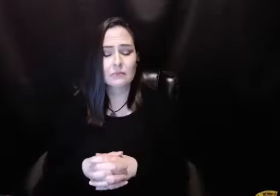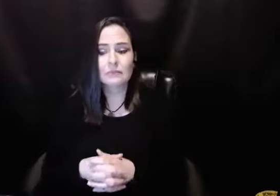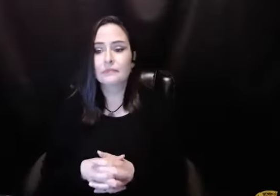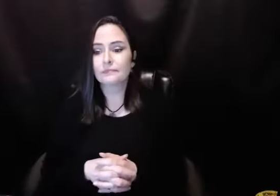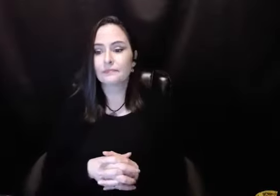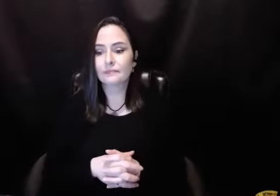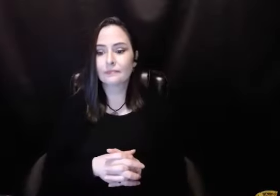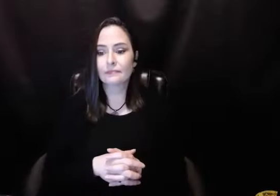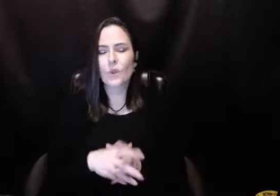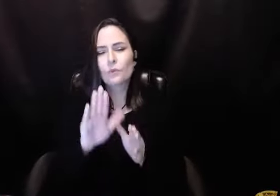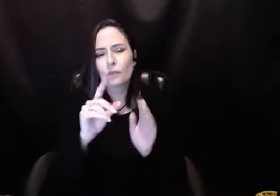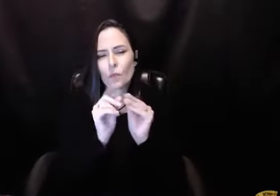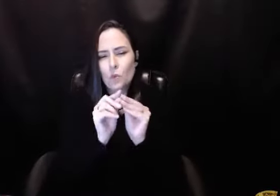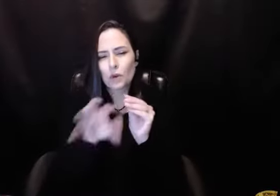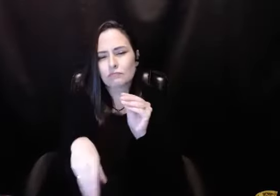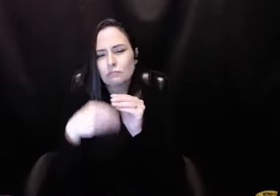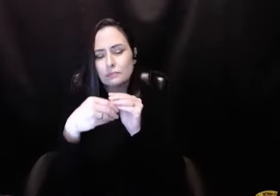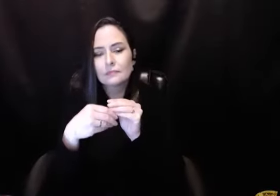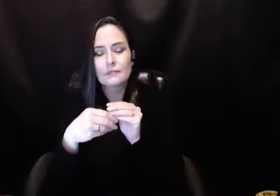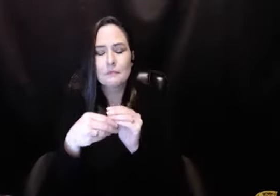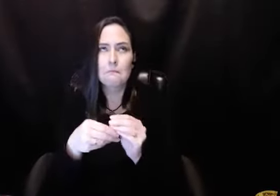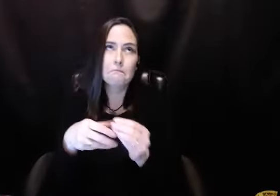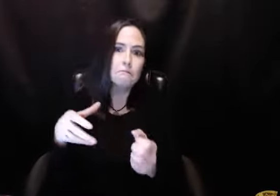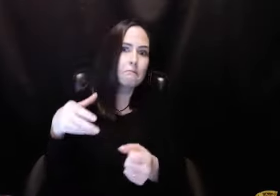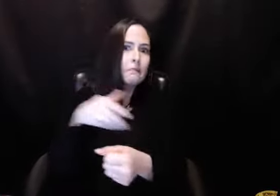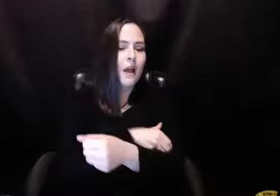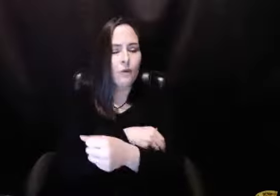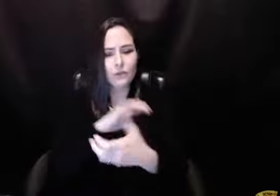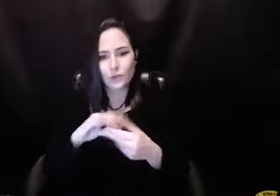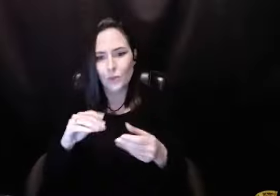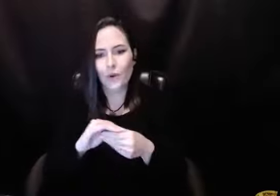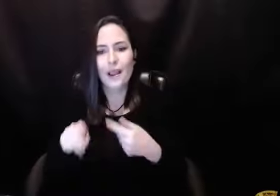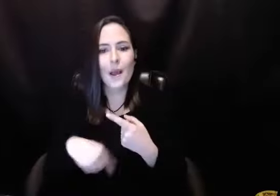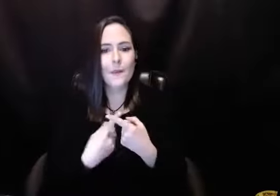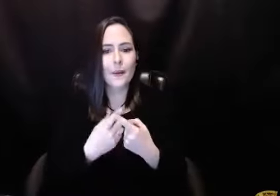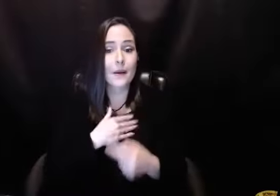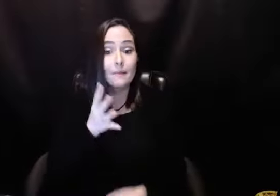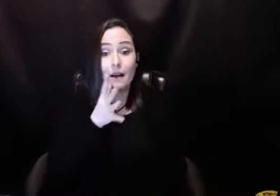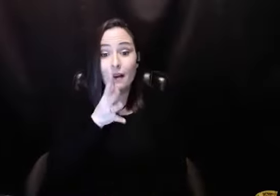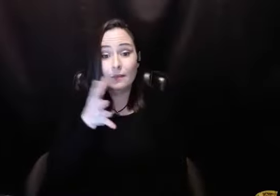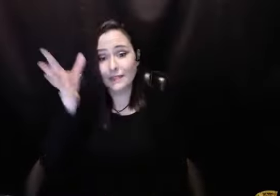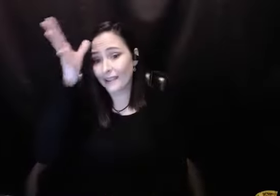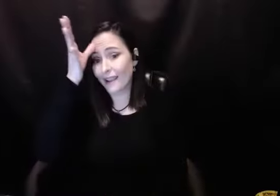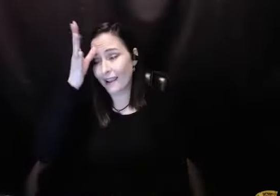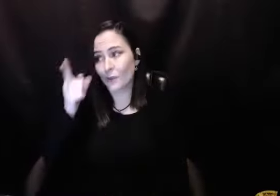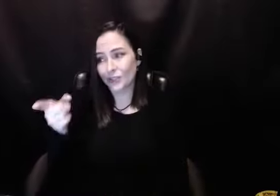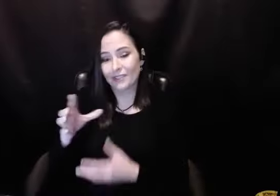that simple. There was no question about that. And I'd just like to add a little bit about that. That's a really powerful story